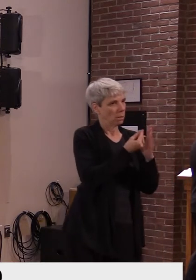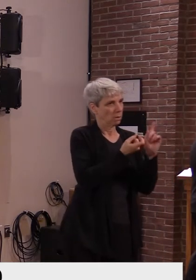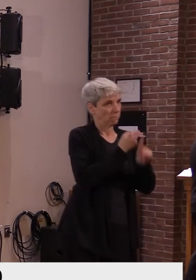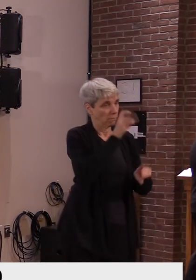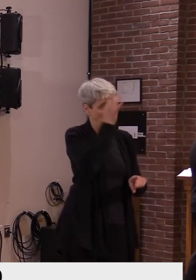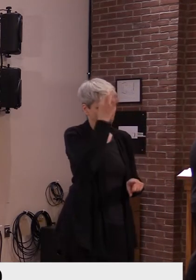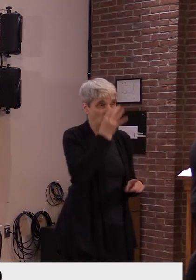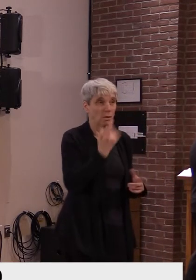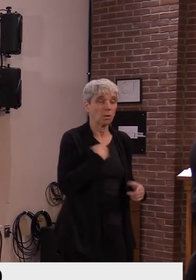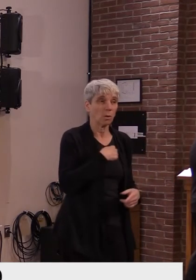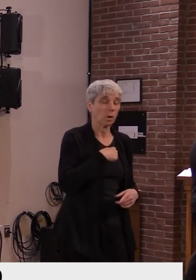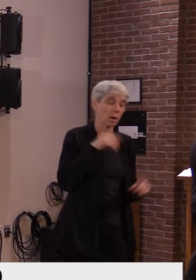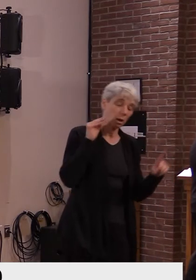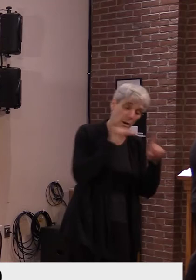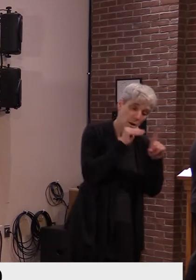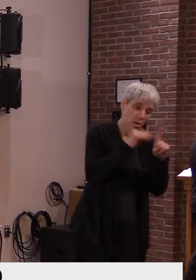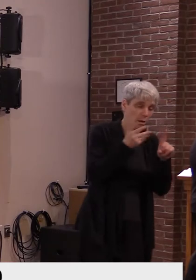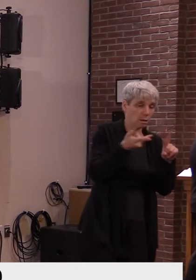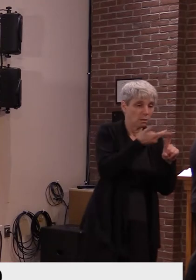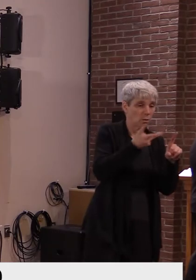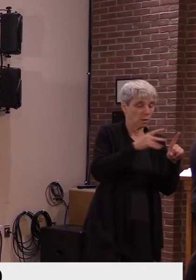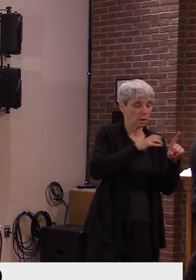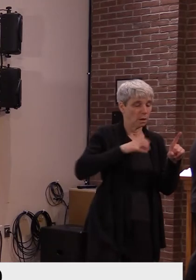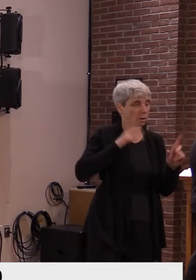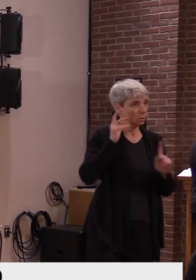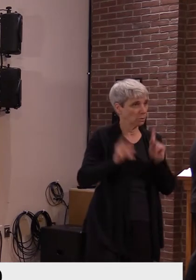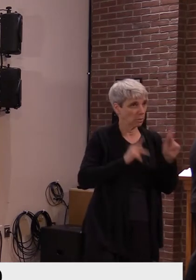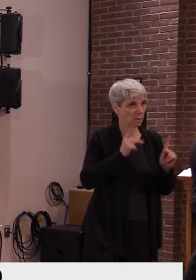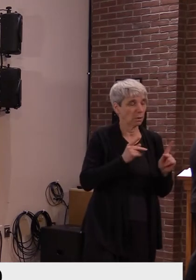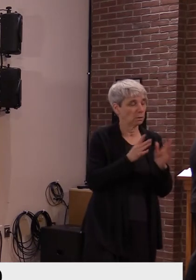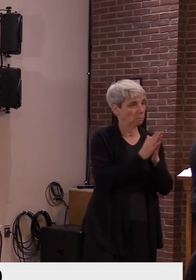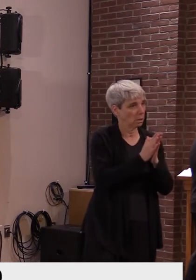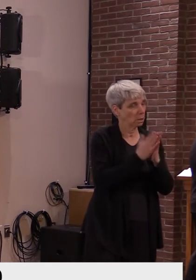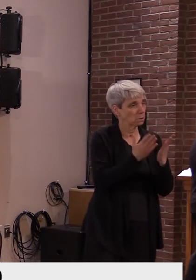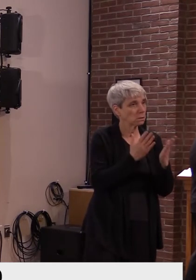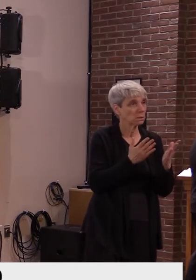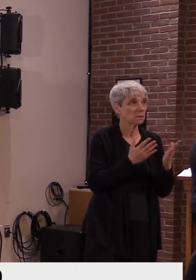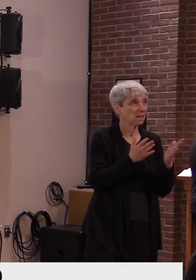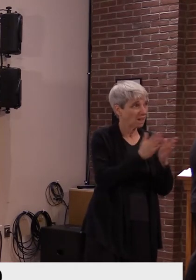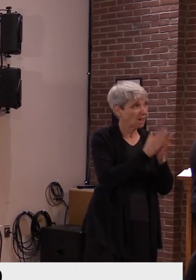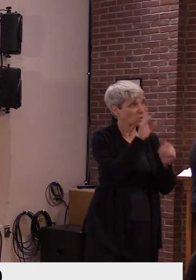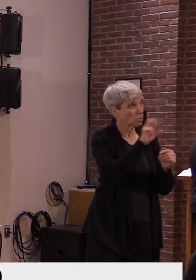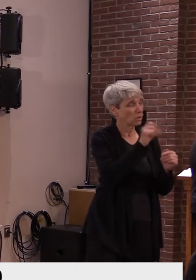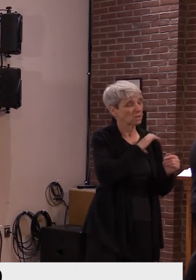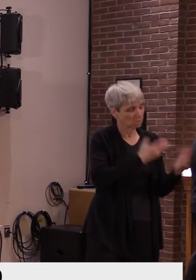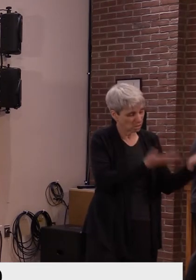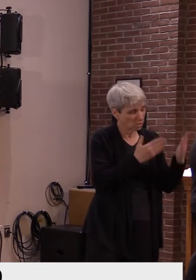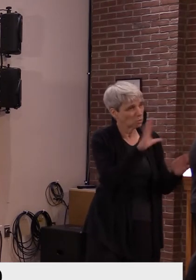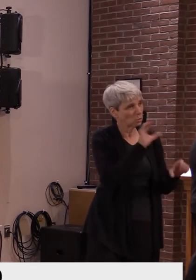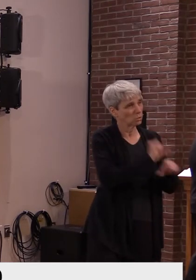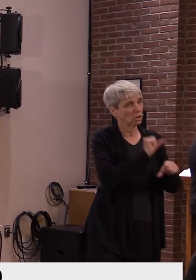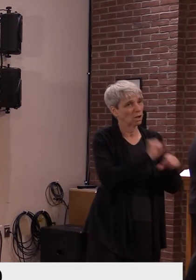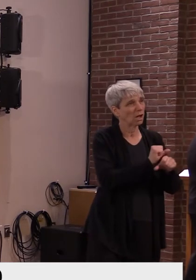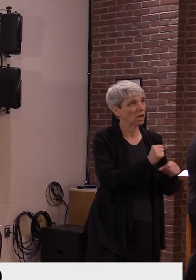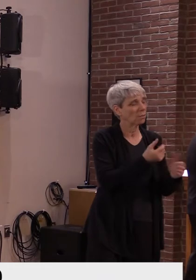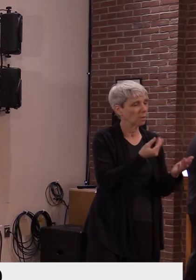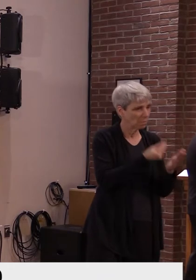you know, we're lobbying our congressional delegation and, and we're asking Congress to do the job and, uh, help the states out.